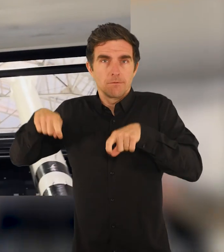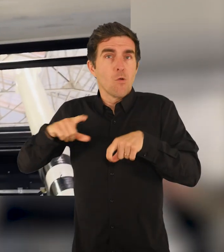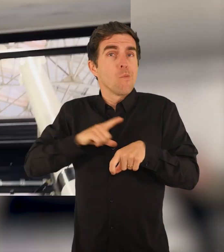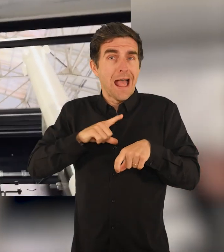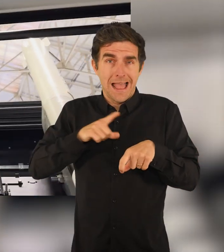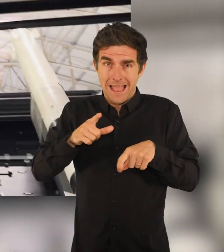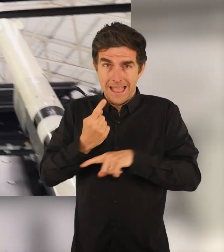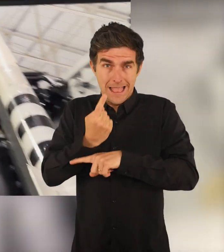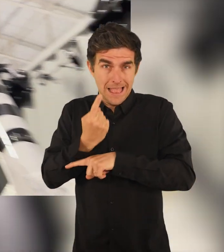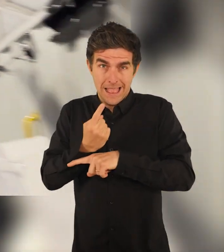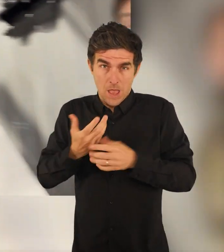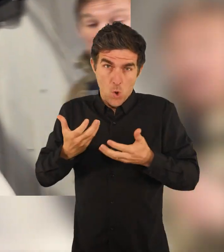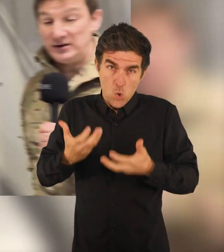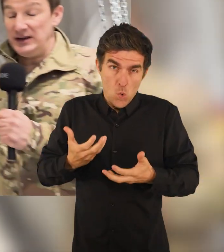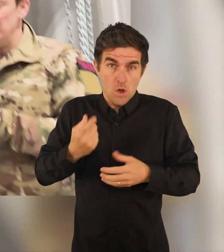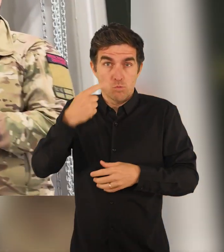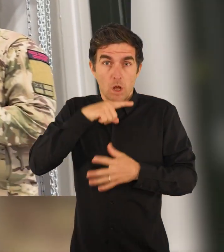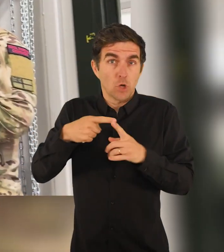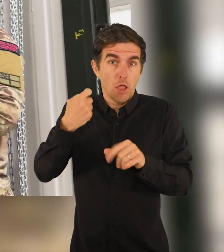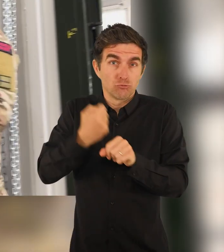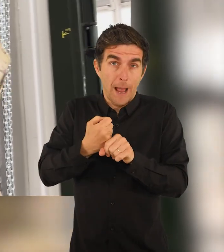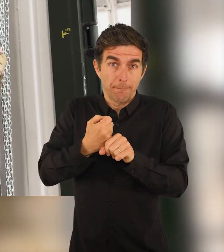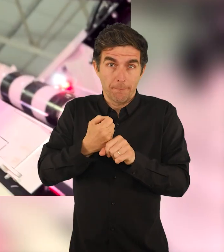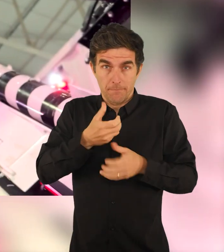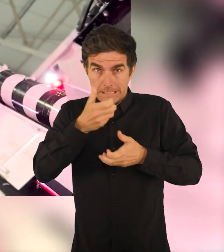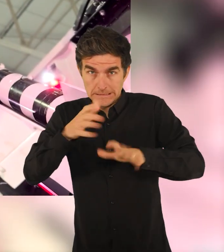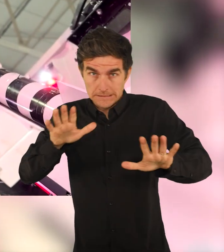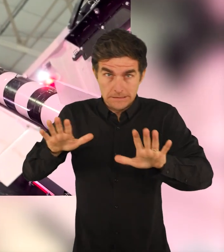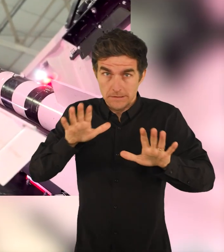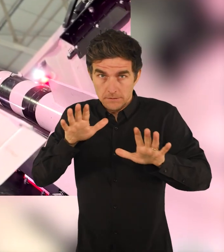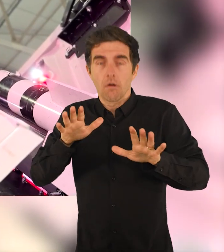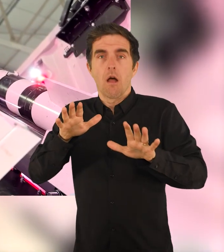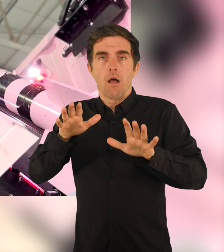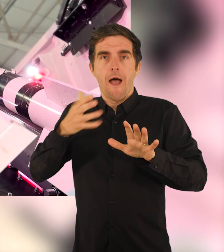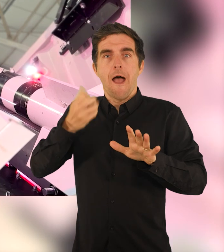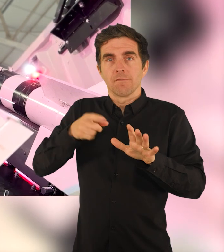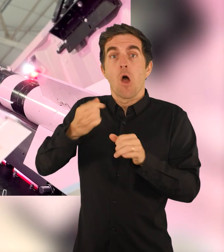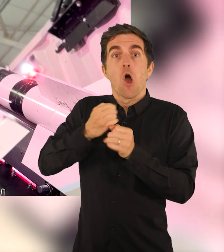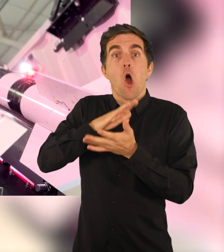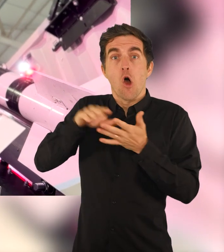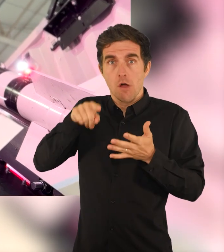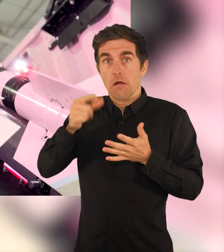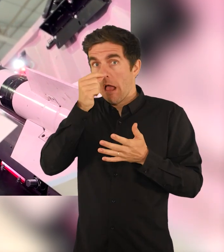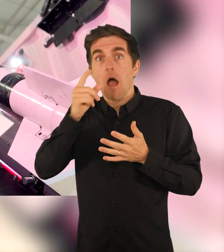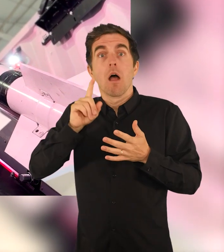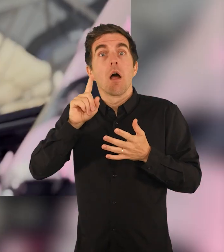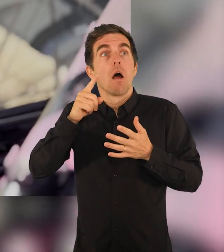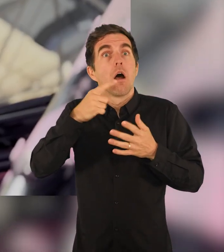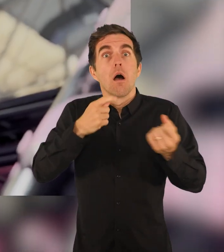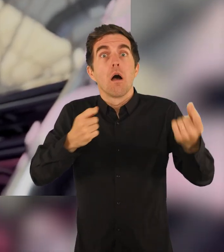missiles, which weigh over 100 kilos into position. The Gravehawk launcher system that we have created will use the air-to-air missile in